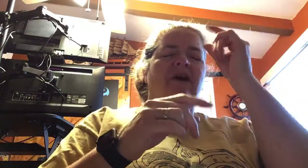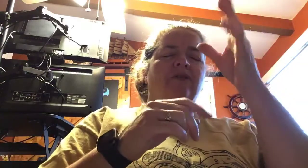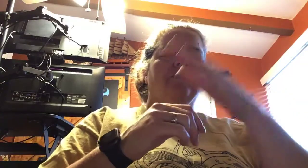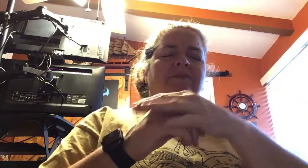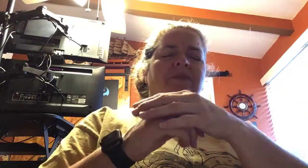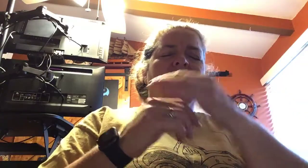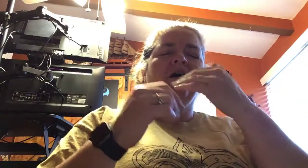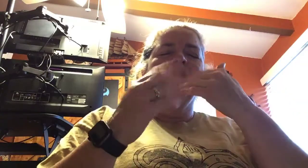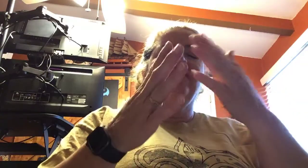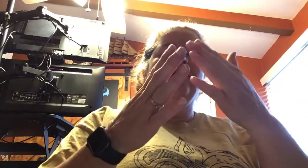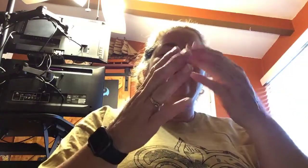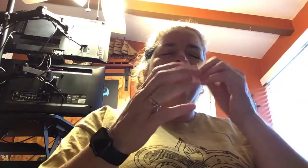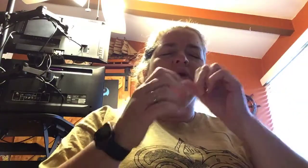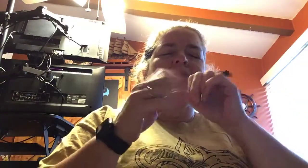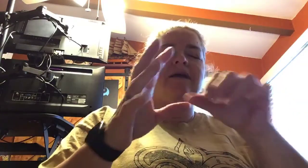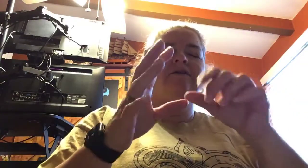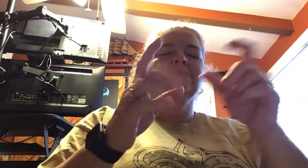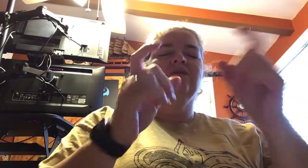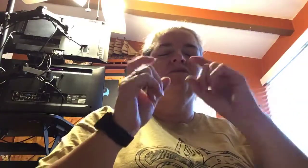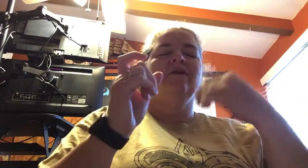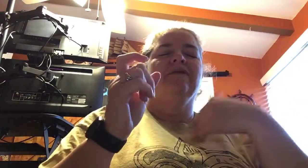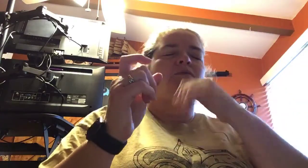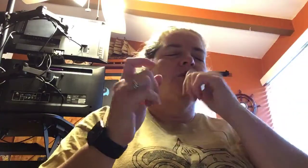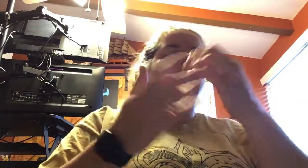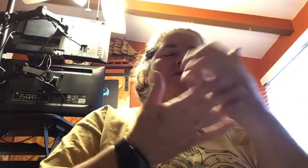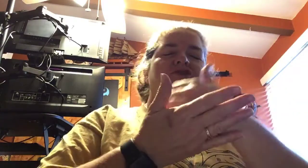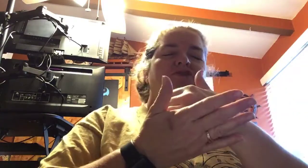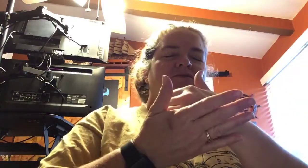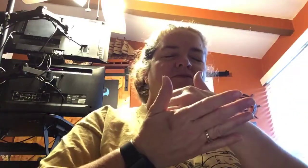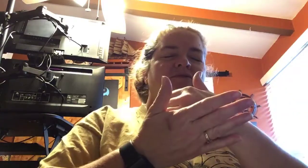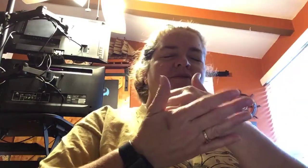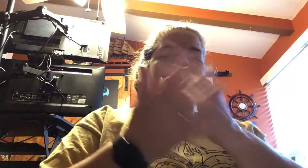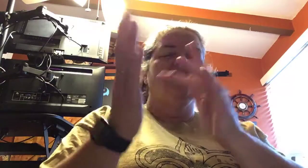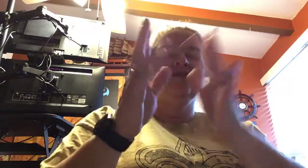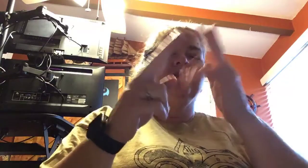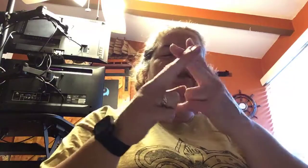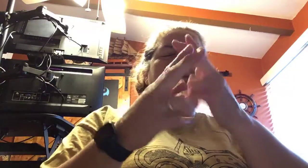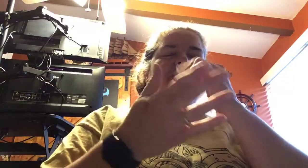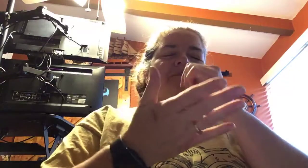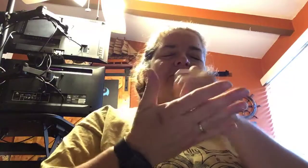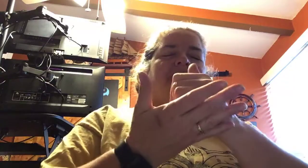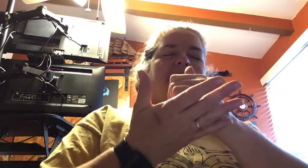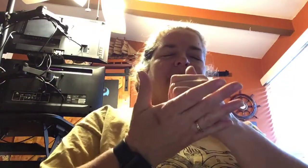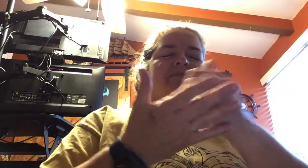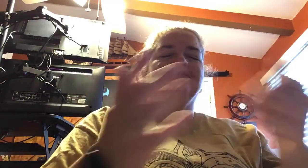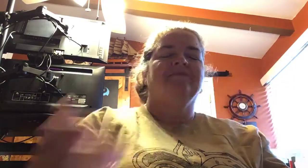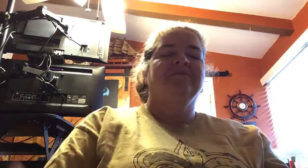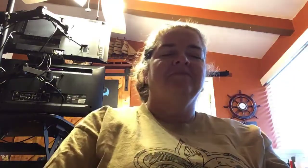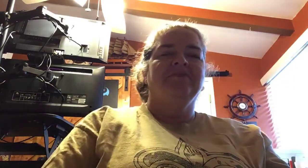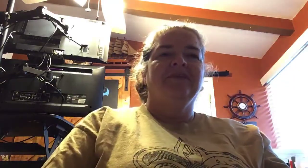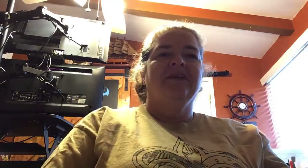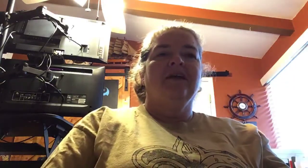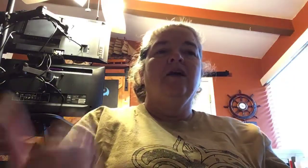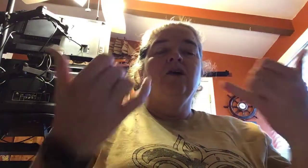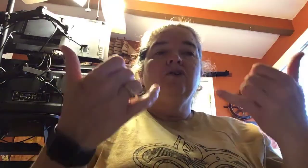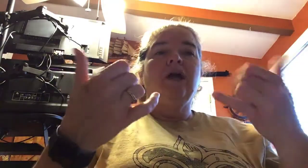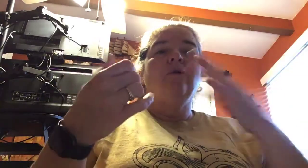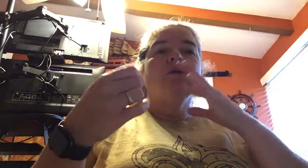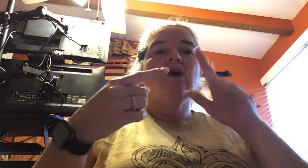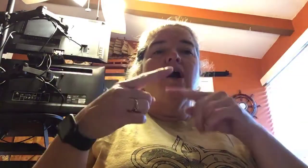Father. Thank you for the blessings that you give us, you know, to do it. In Jesus' name, Amen. Today I want to talk